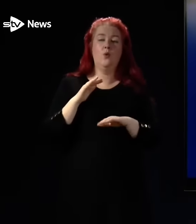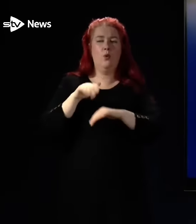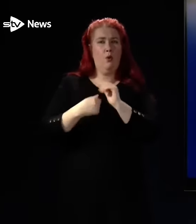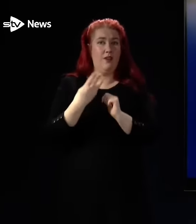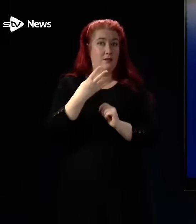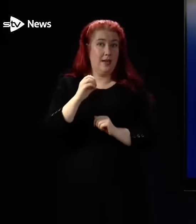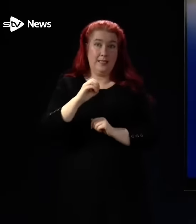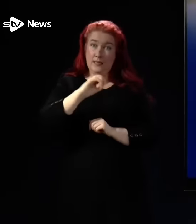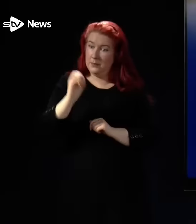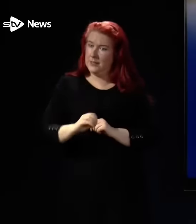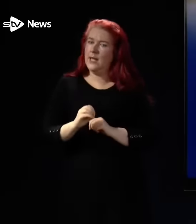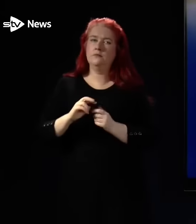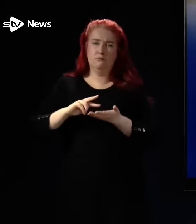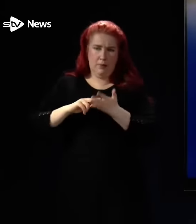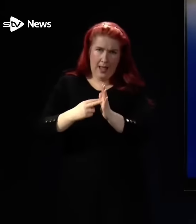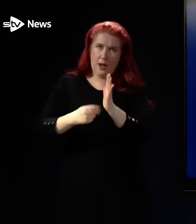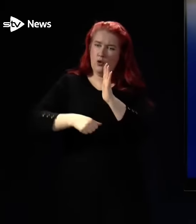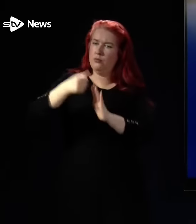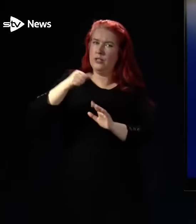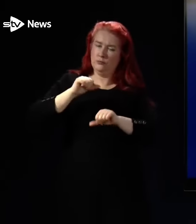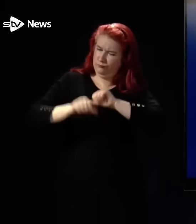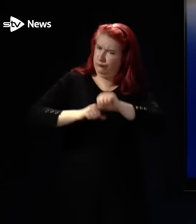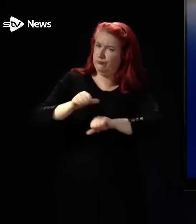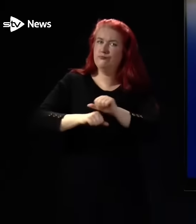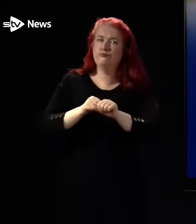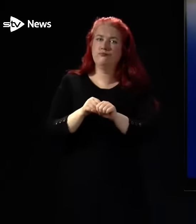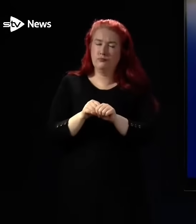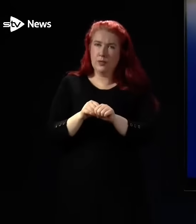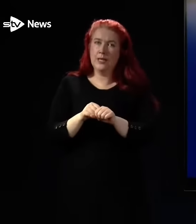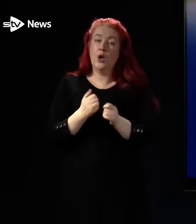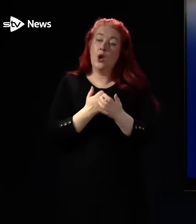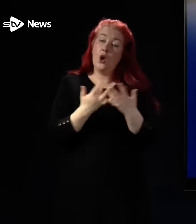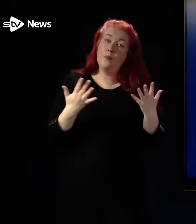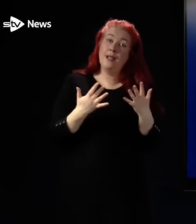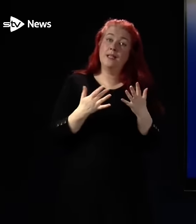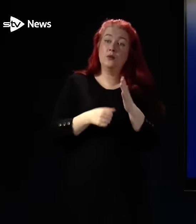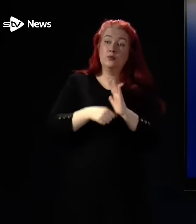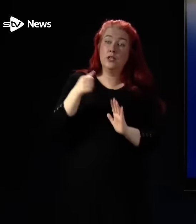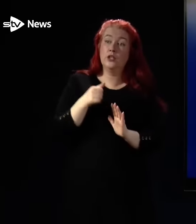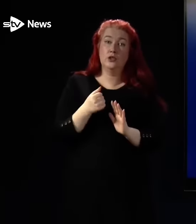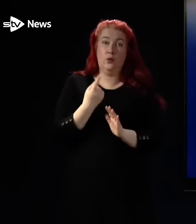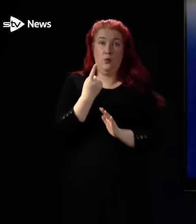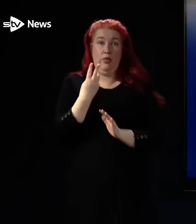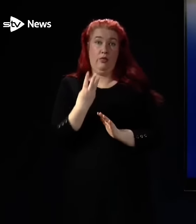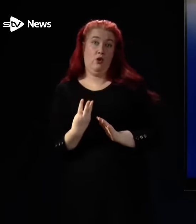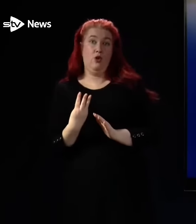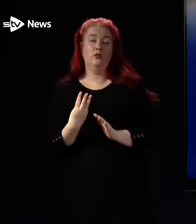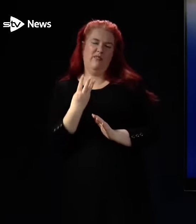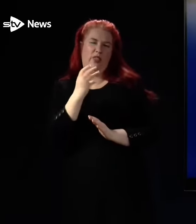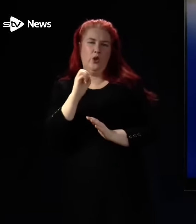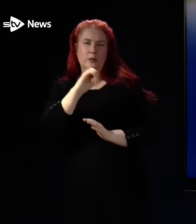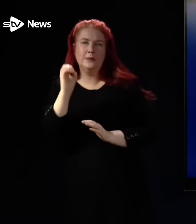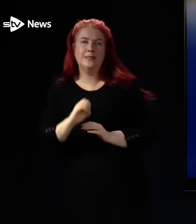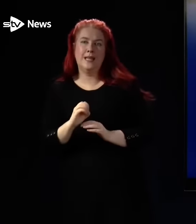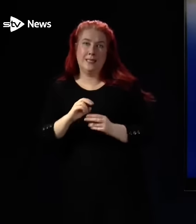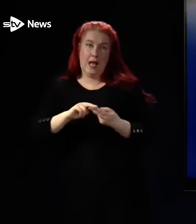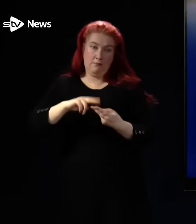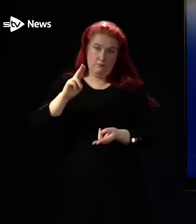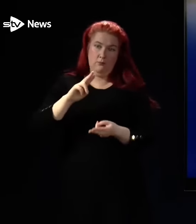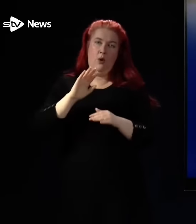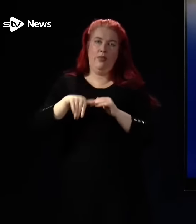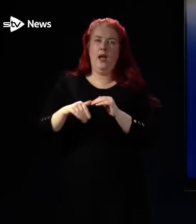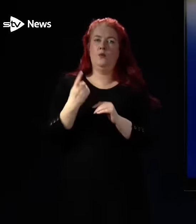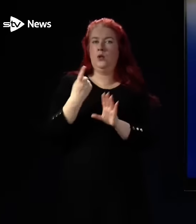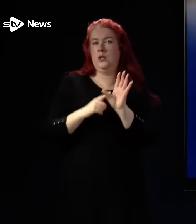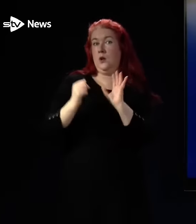performed as planned and the number of operations was a third higher than 12 months previously. So that's good progress but the